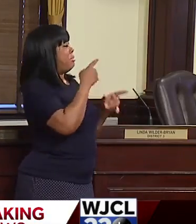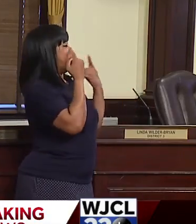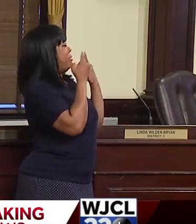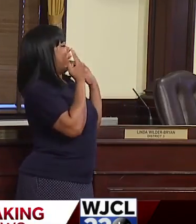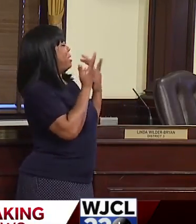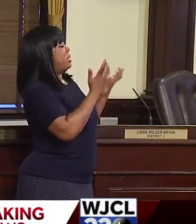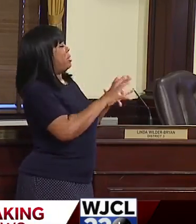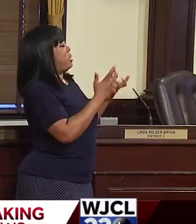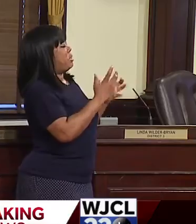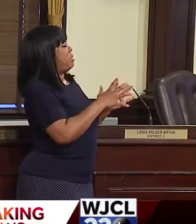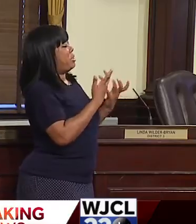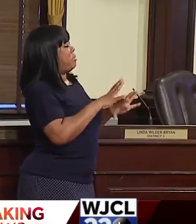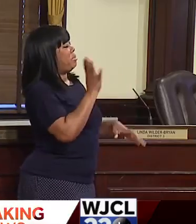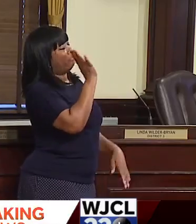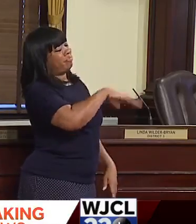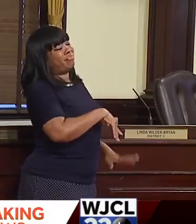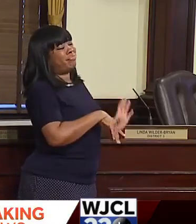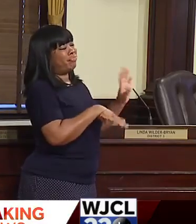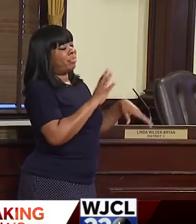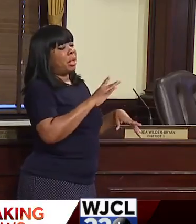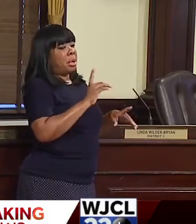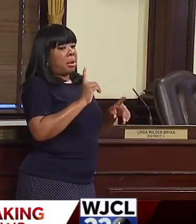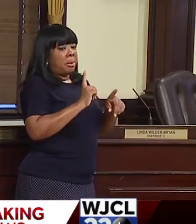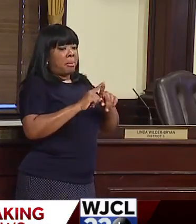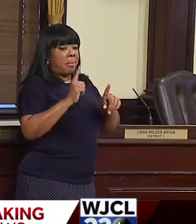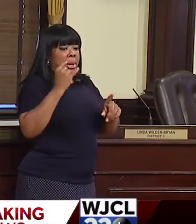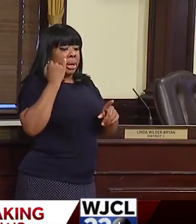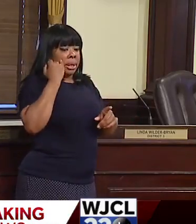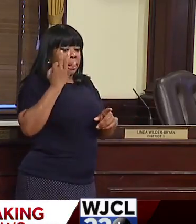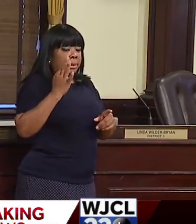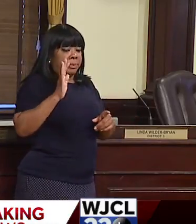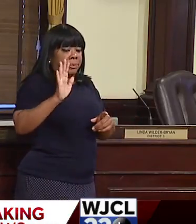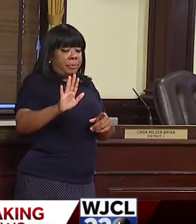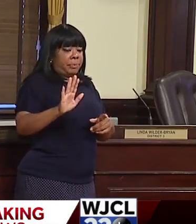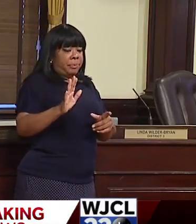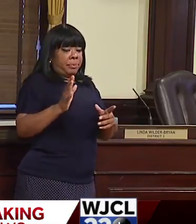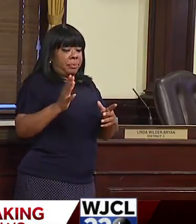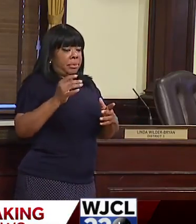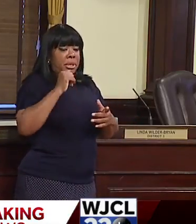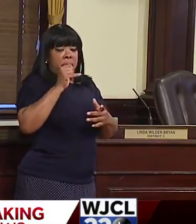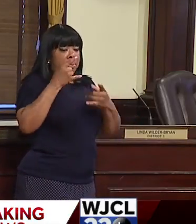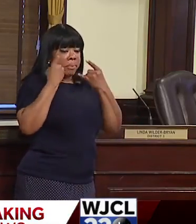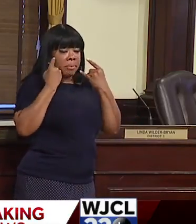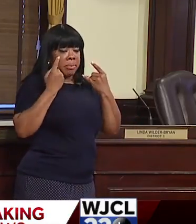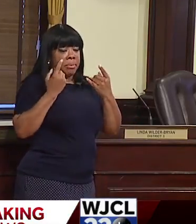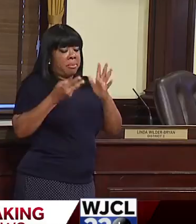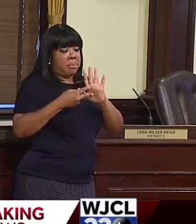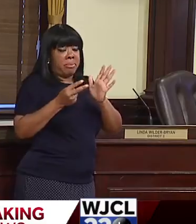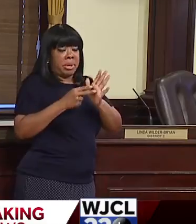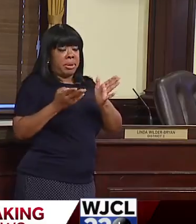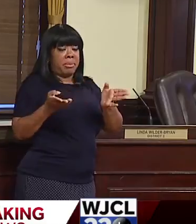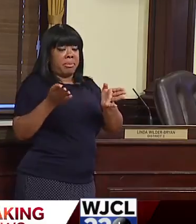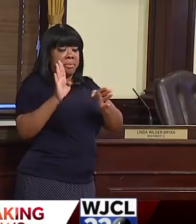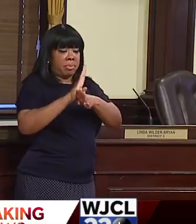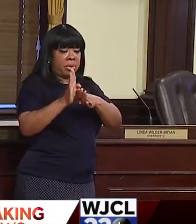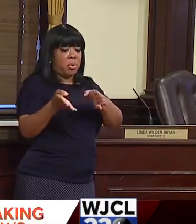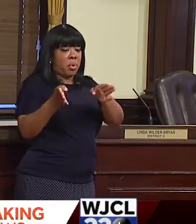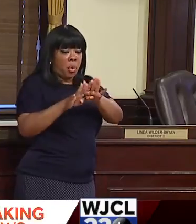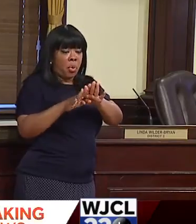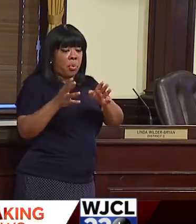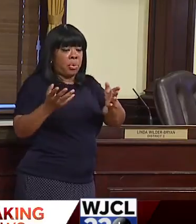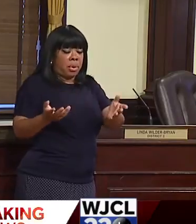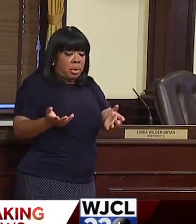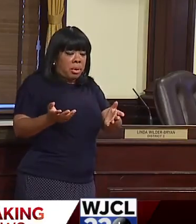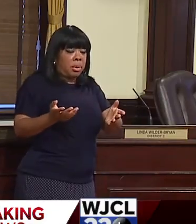If you're not going to do it because you care about citizens, do it because you care about yourself. Because a citywide shutdown